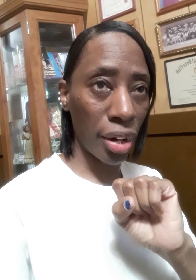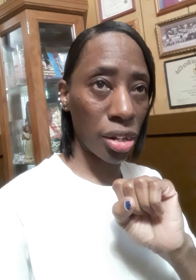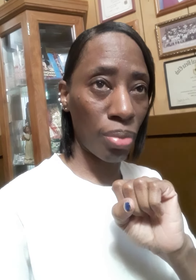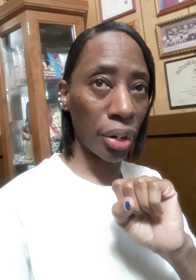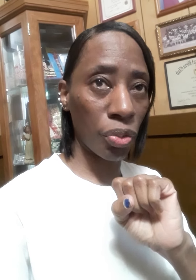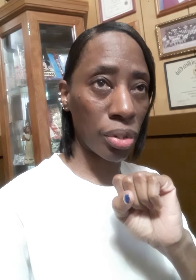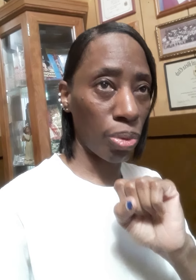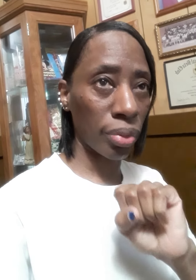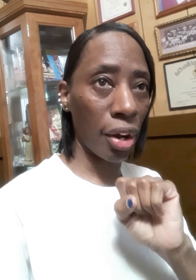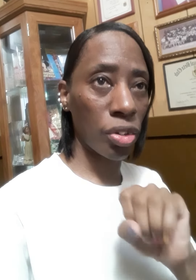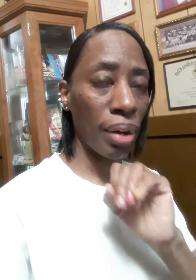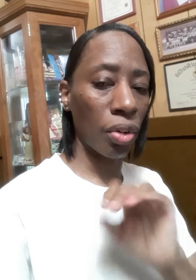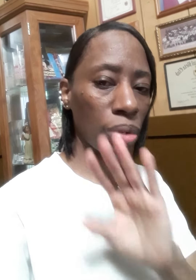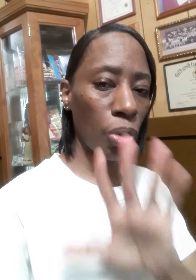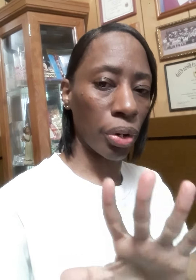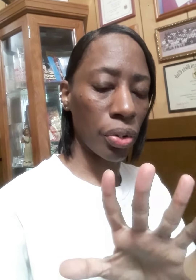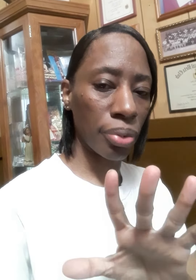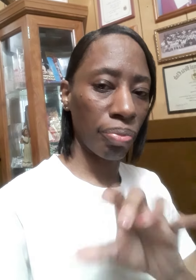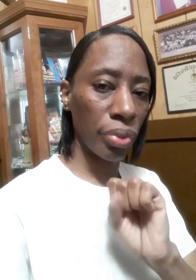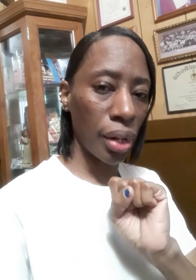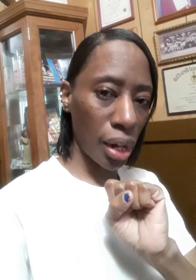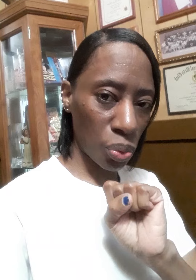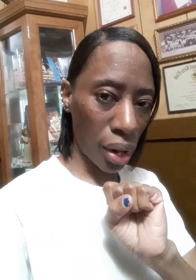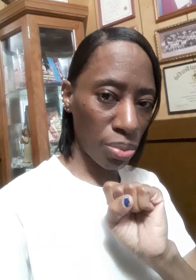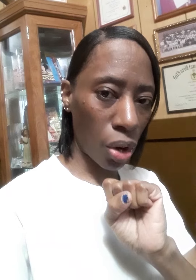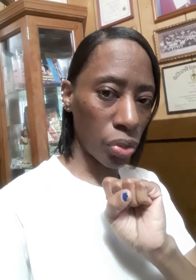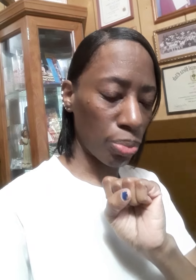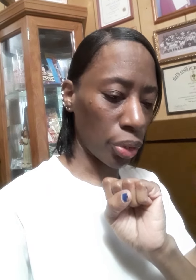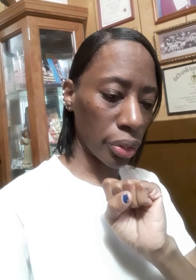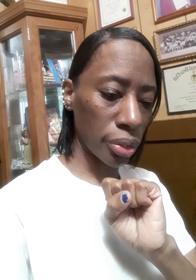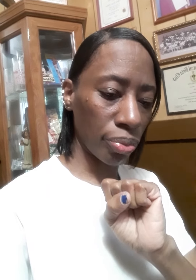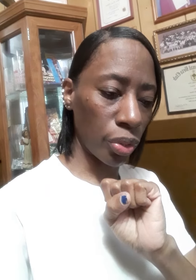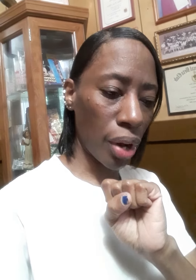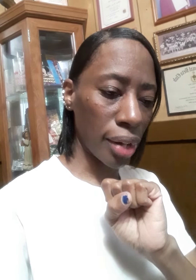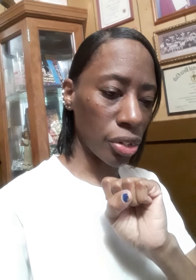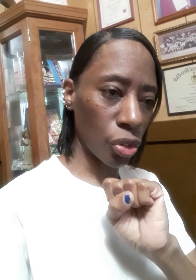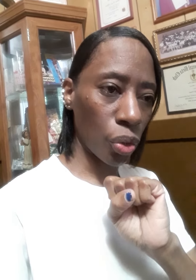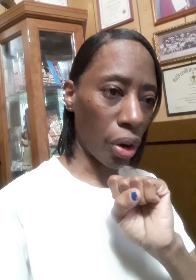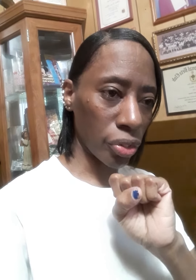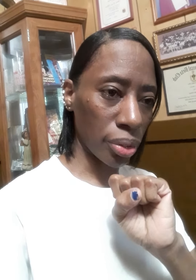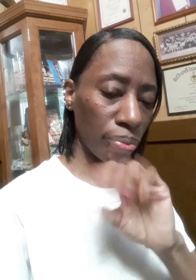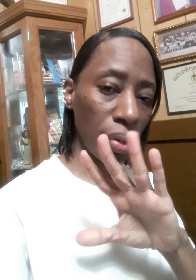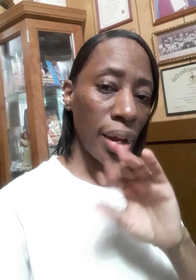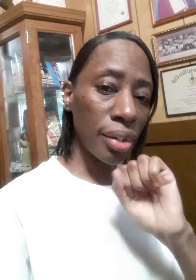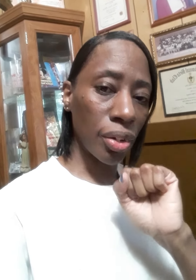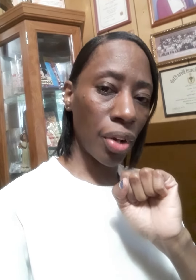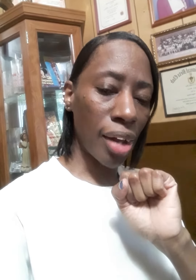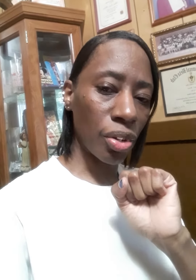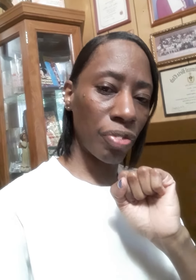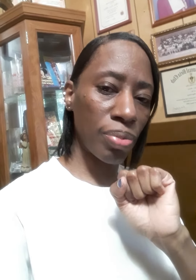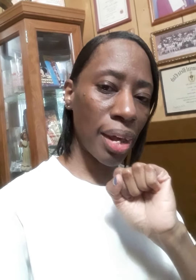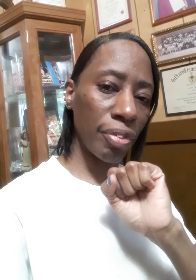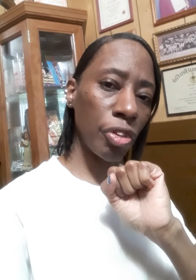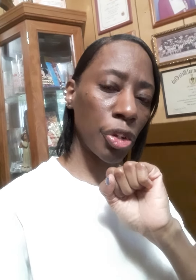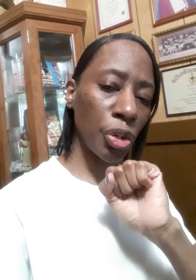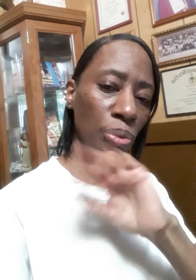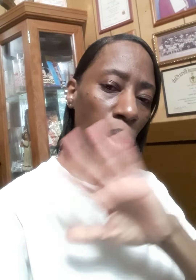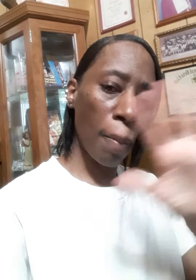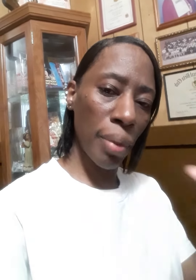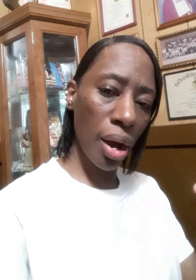Thank you to my new supporters, as well as my old supporters. You guys are so awesome. See you guys on the flip side of YouTube. Bye!